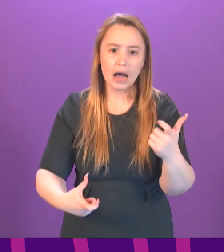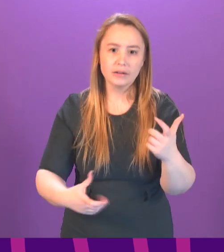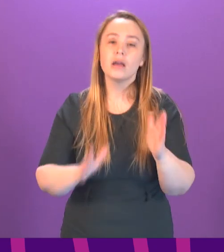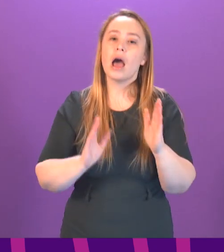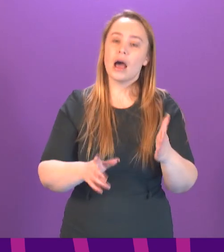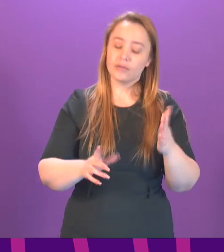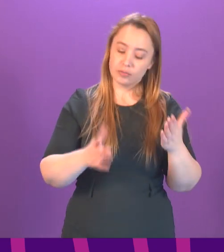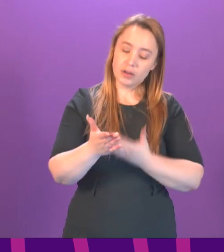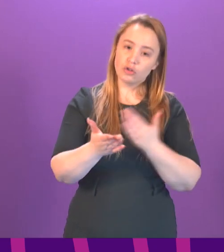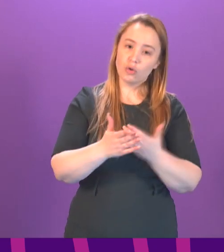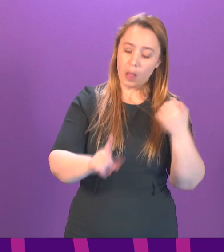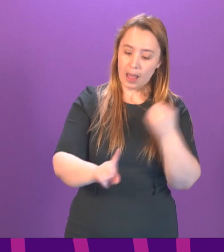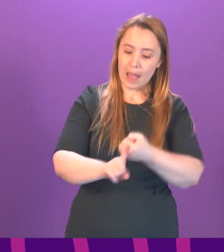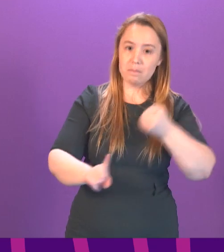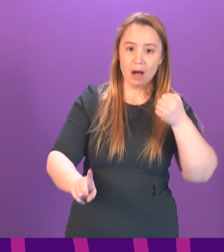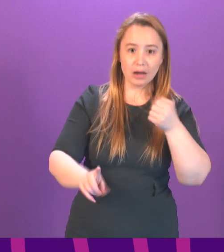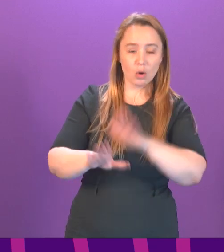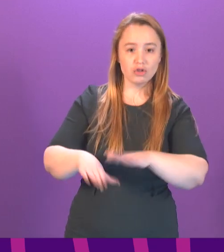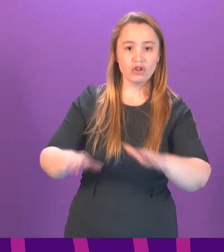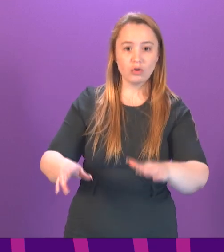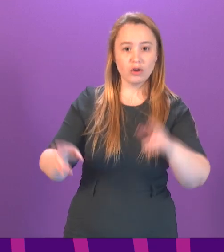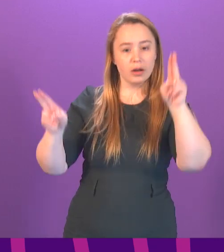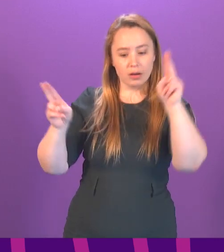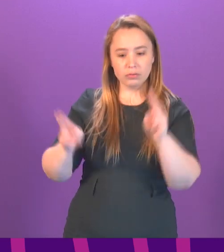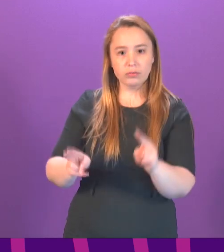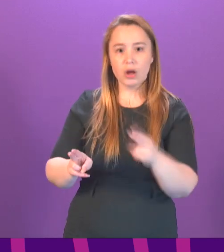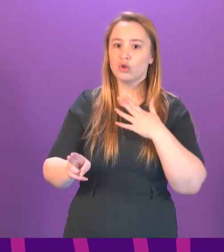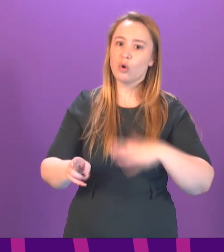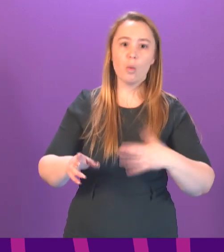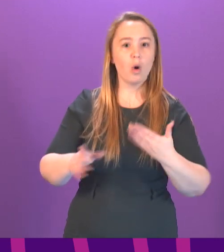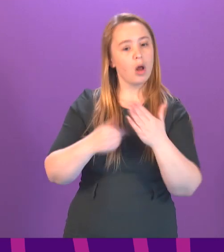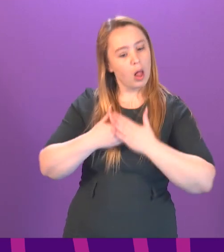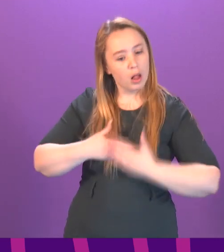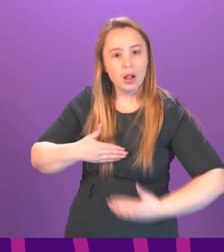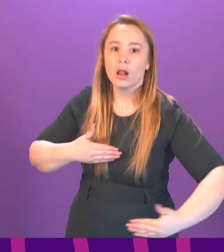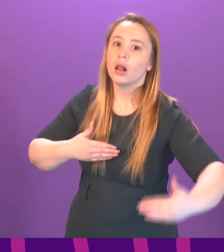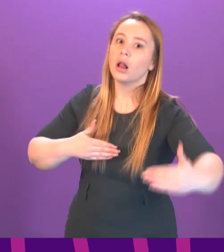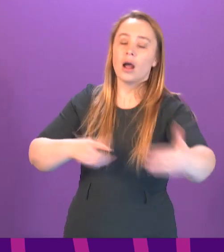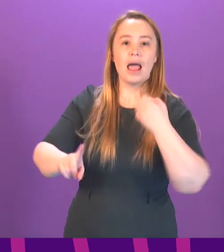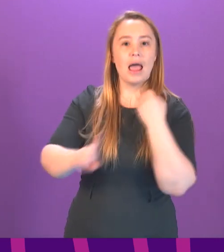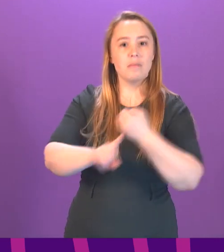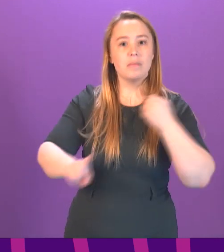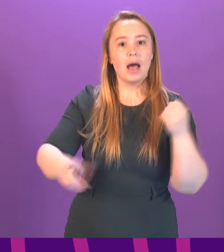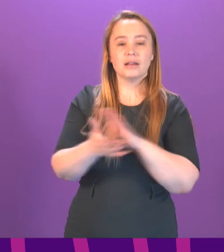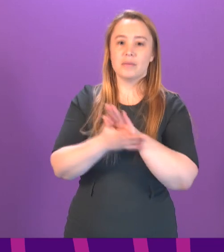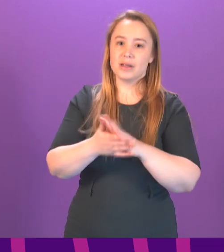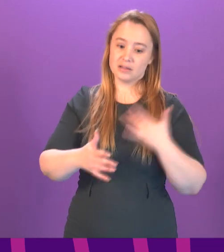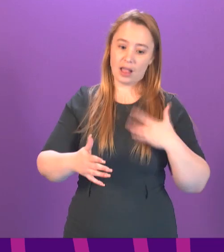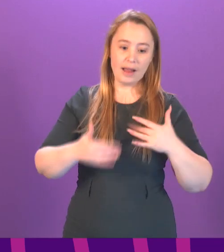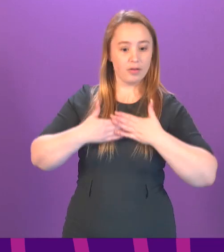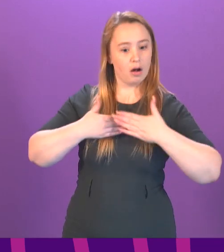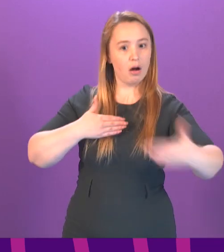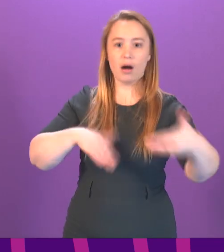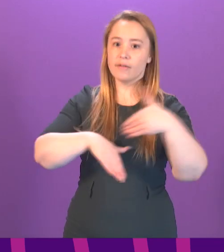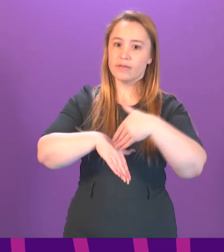impact on our young people here does not turn into a long term impact that saddles them for the rest of their lives. that is,